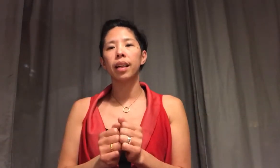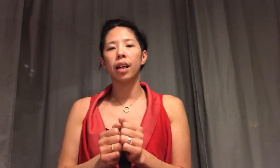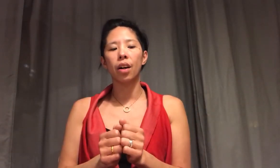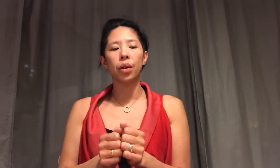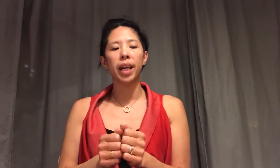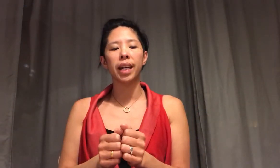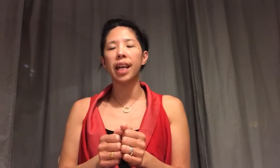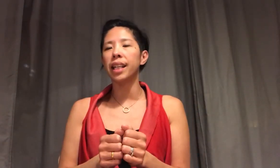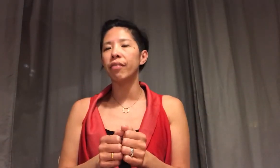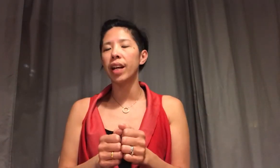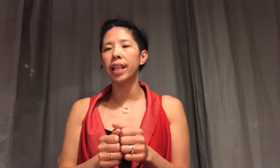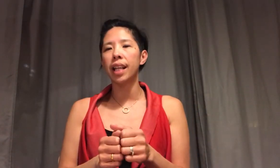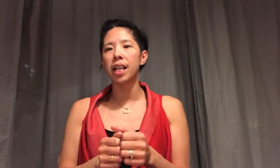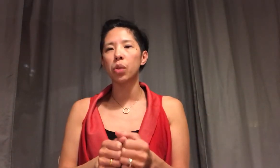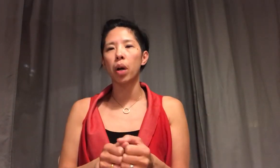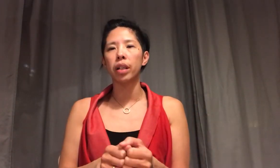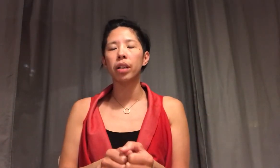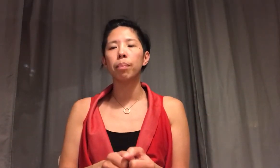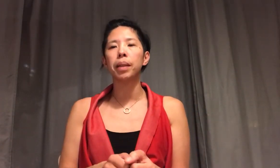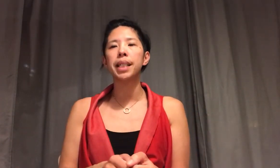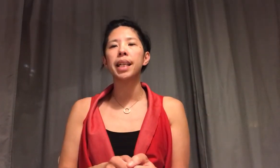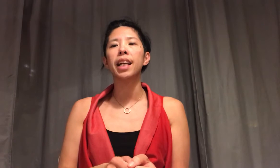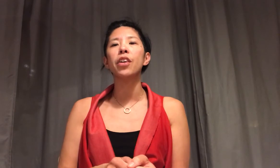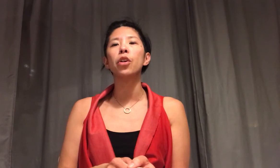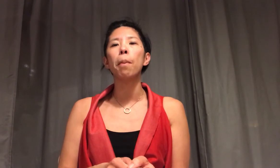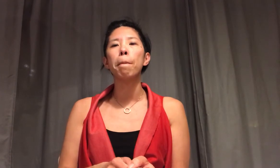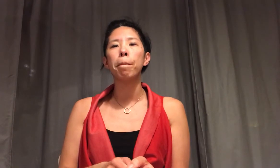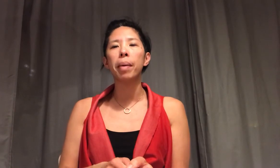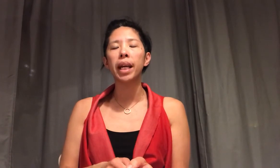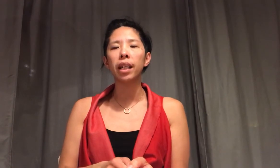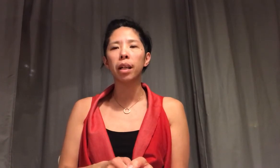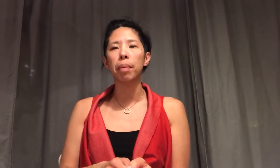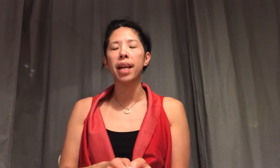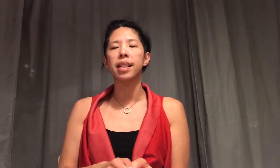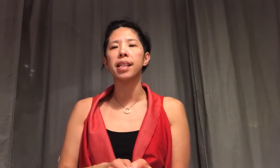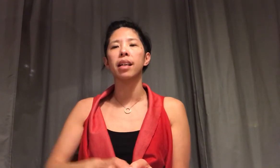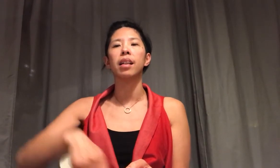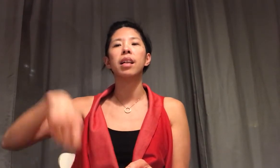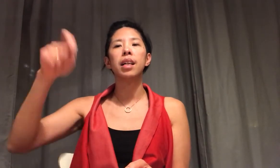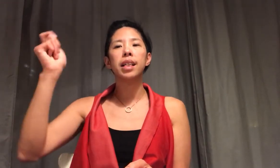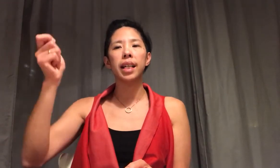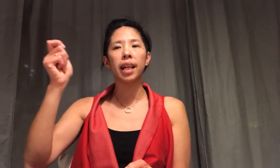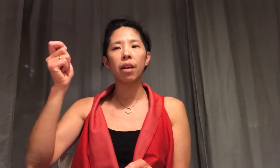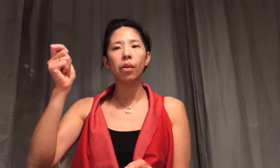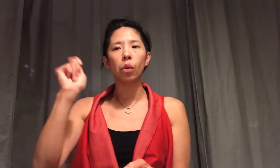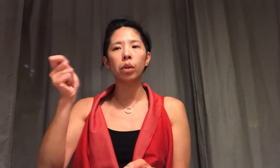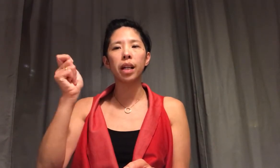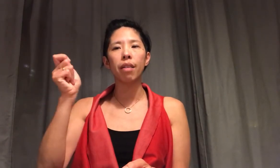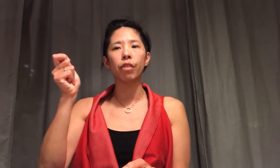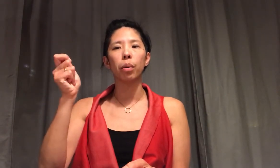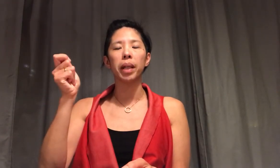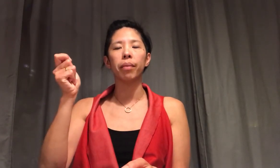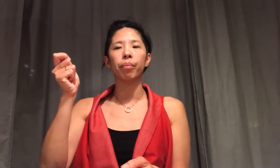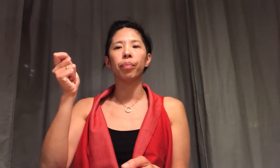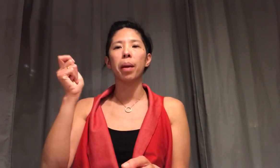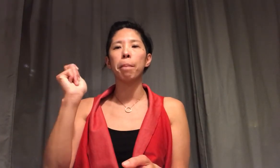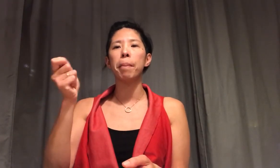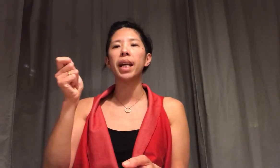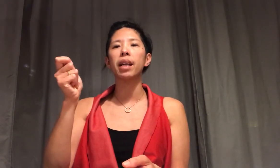Okay, and the very last one. Please take out your pink pencil. Take it out. Hold it up for me. Pink